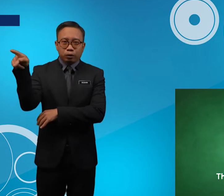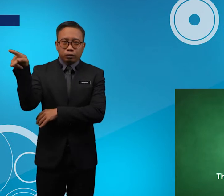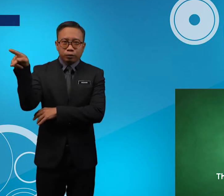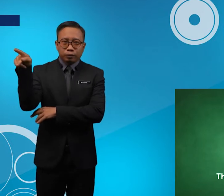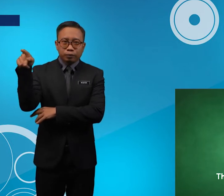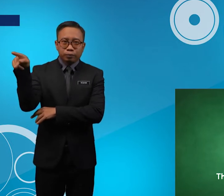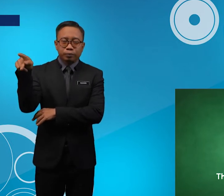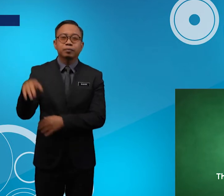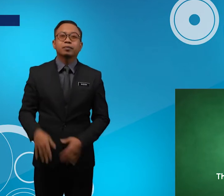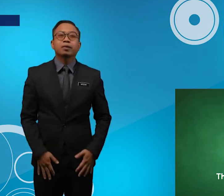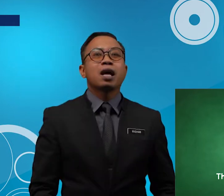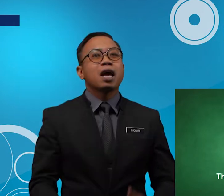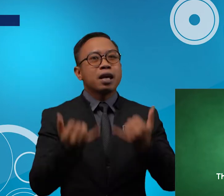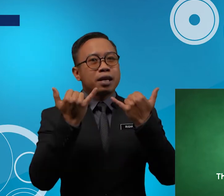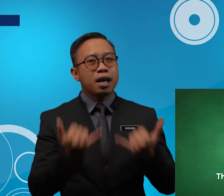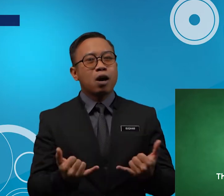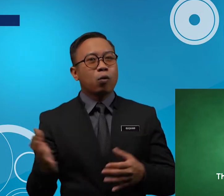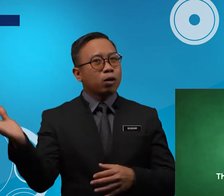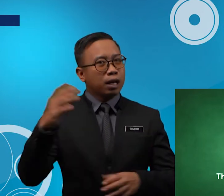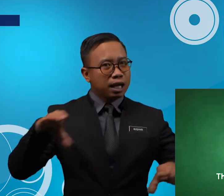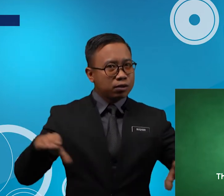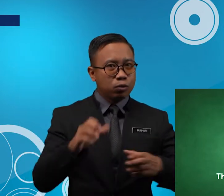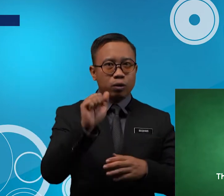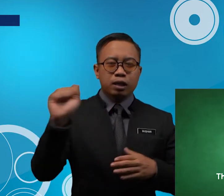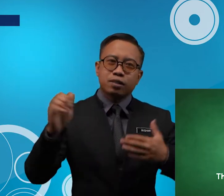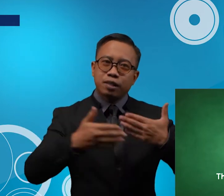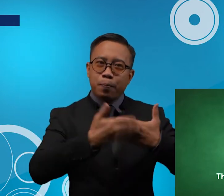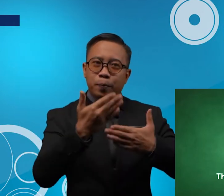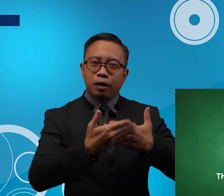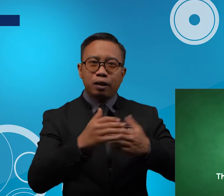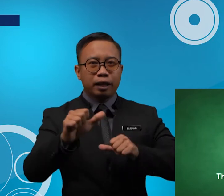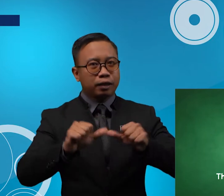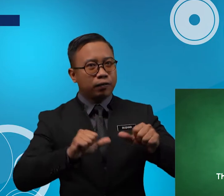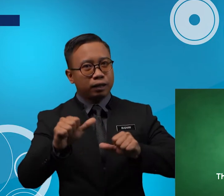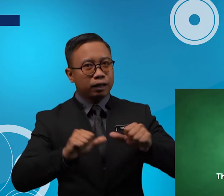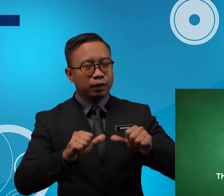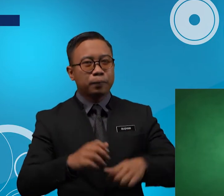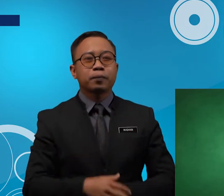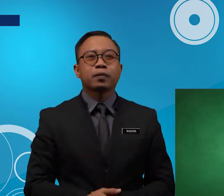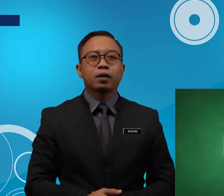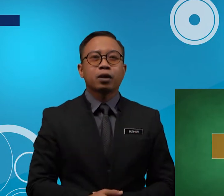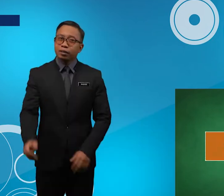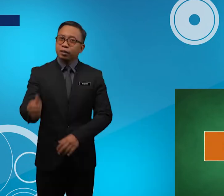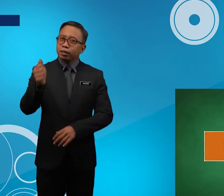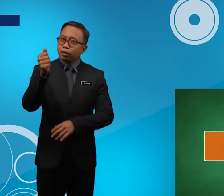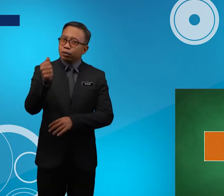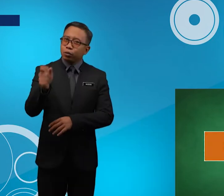Now Let's Do a Simple Activity You